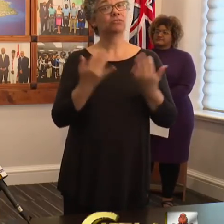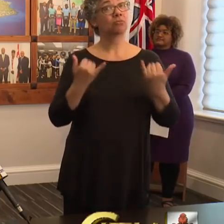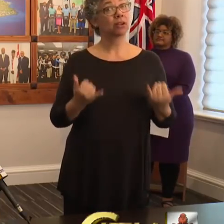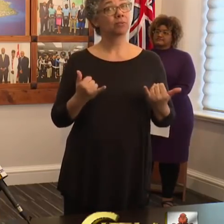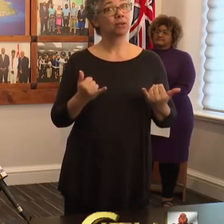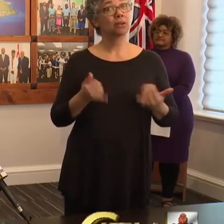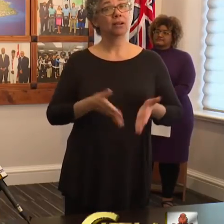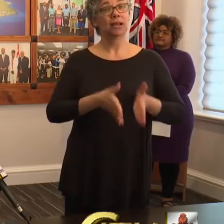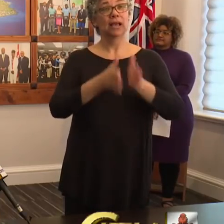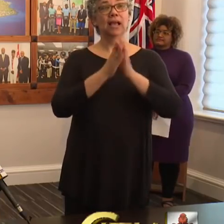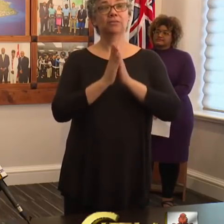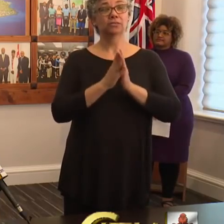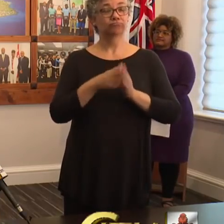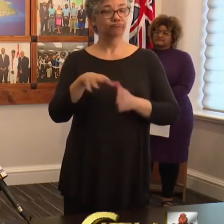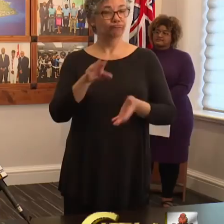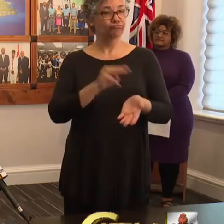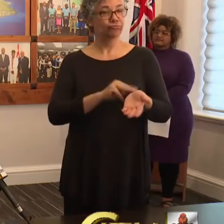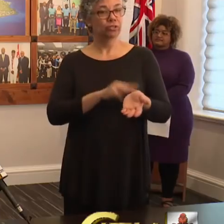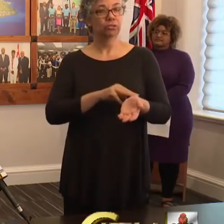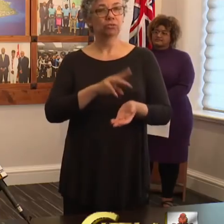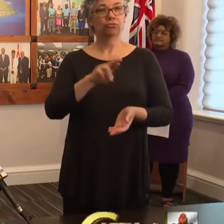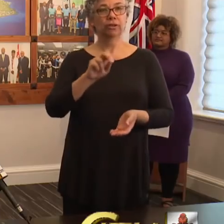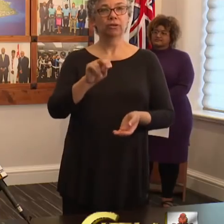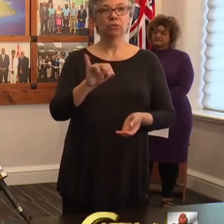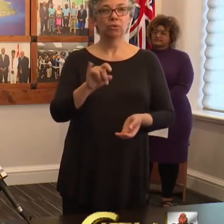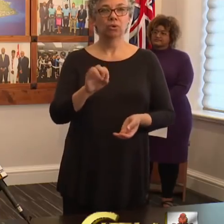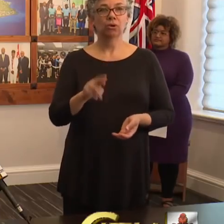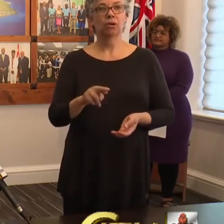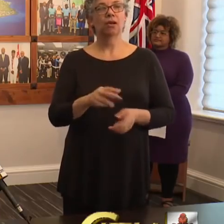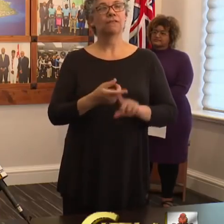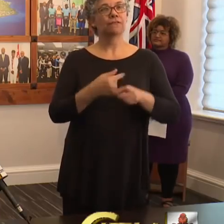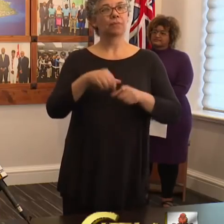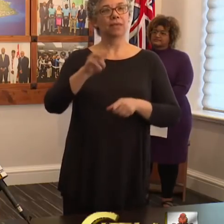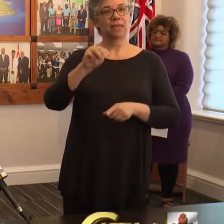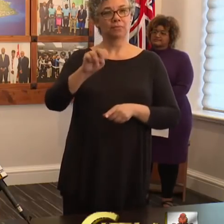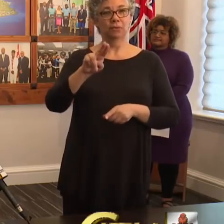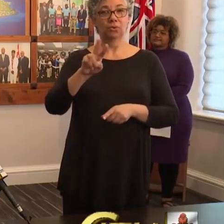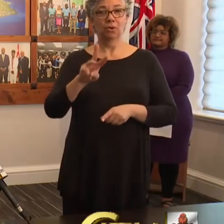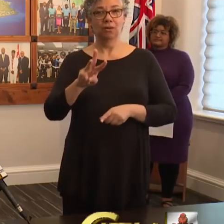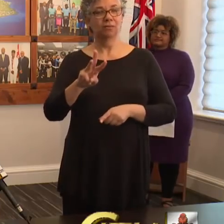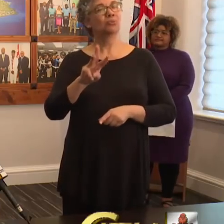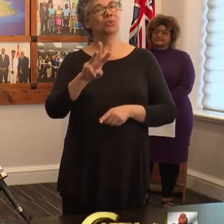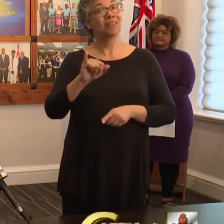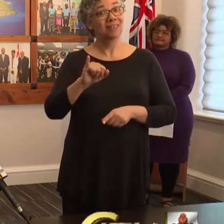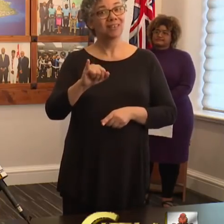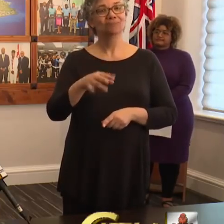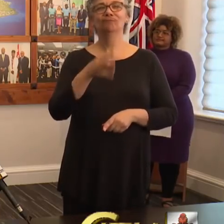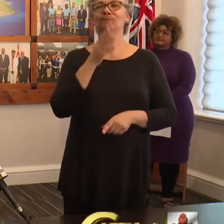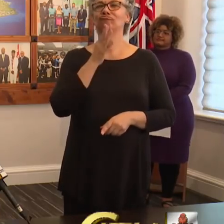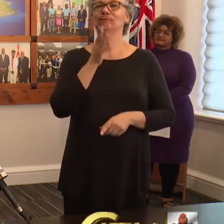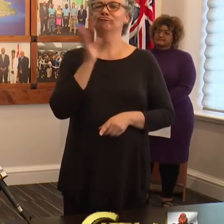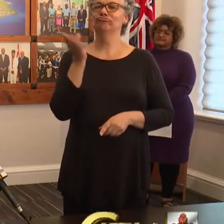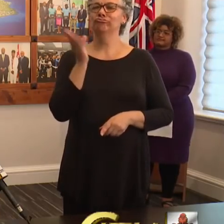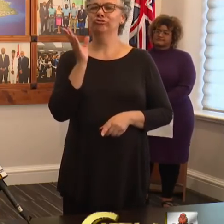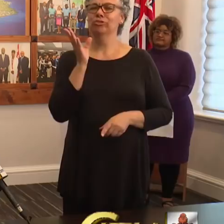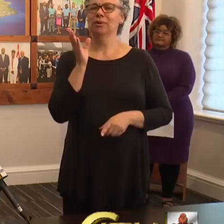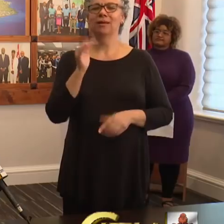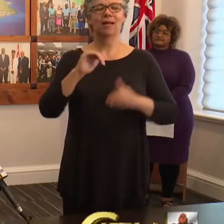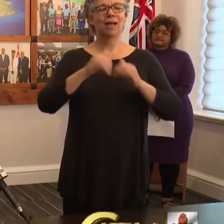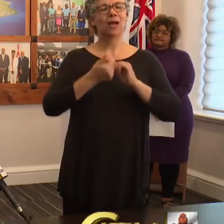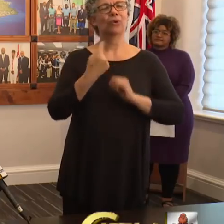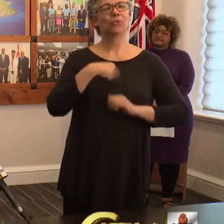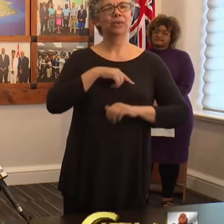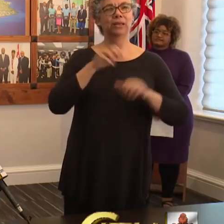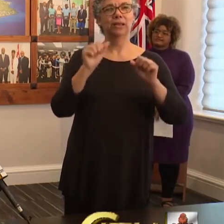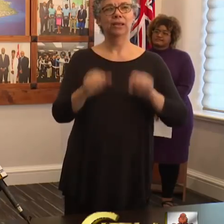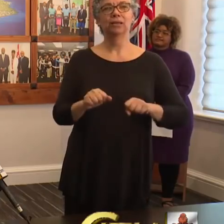I'll ask for Dr. Sherita Rayner of the Mid-Atlantic Wellness Clinic to speak on how we can each cope with the shelter-in-place requirements